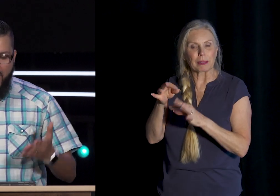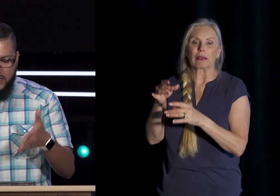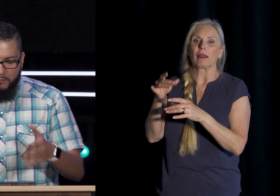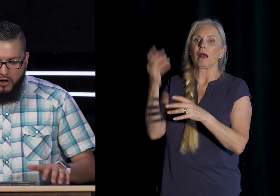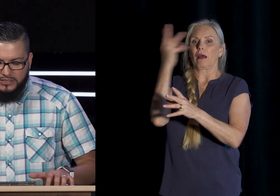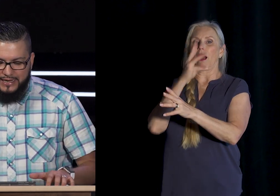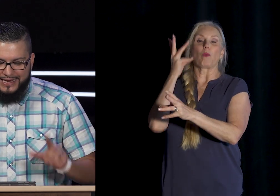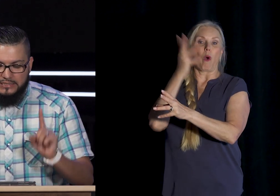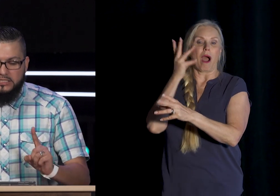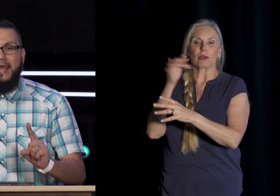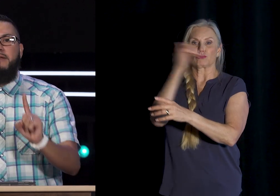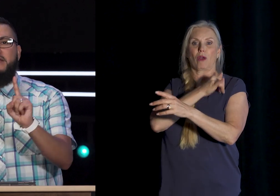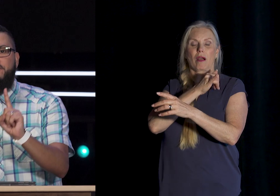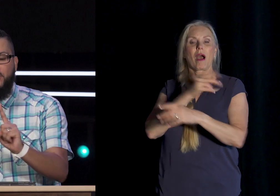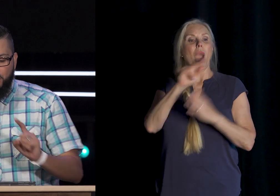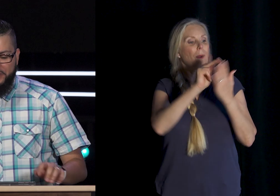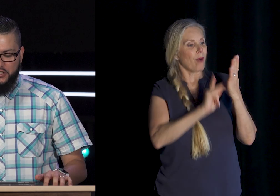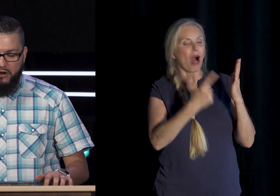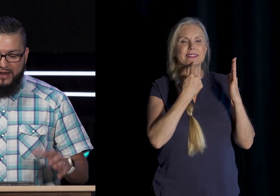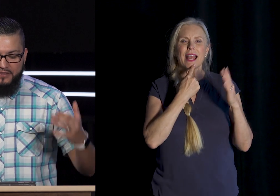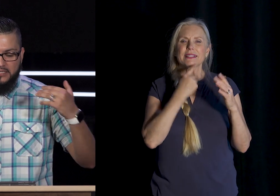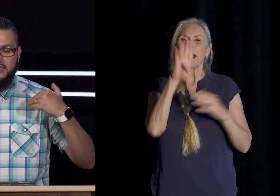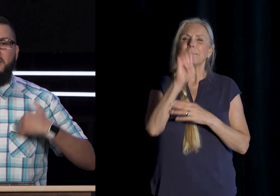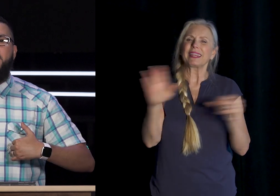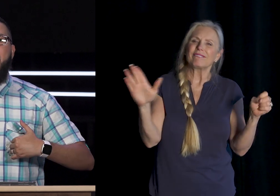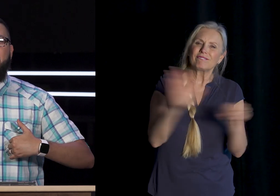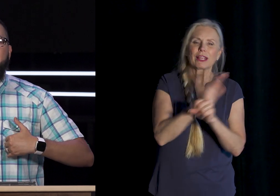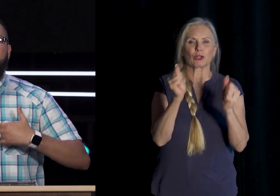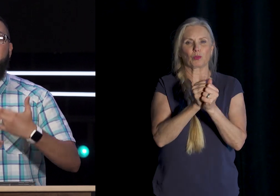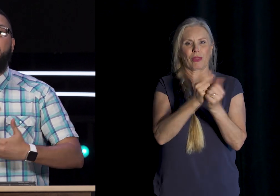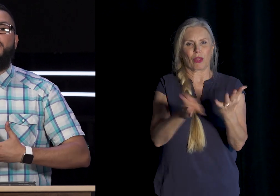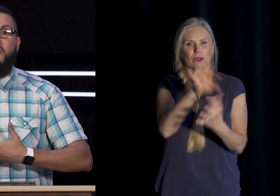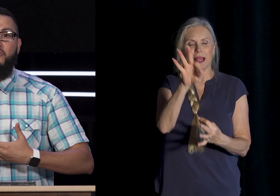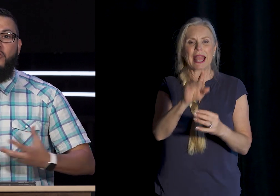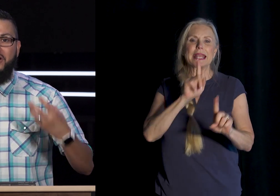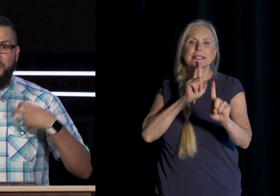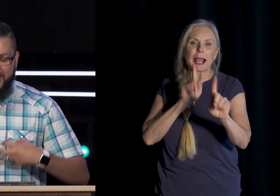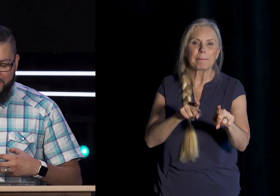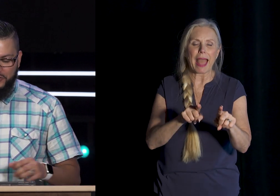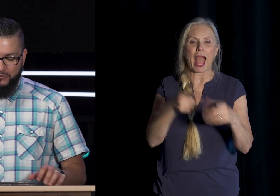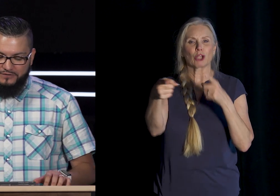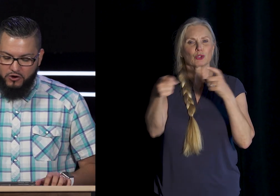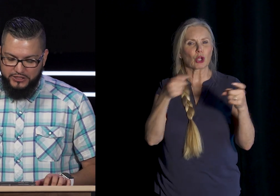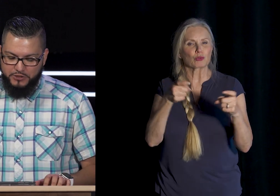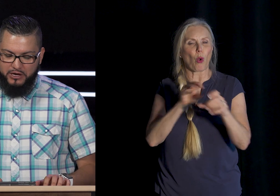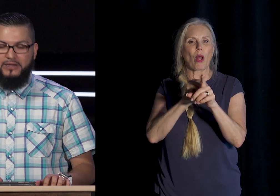Whack Paul Says Instead Be Filled With The Spirit This Is A Command To Be Controlled Or Under The Influence Of The Holy Spirit